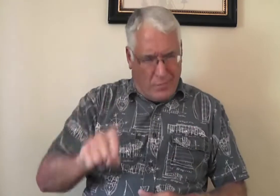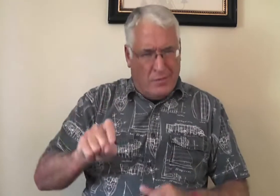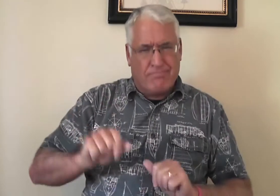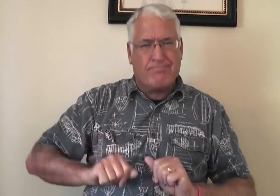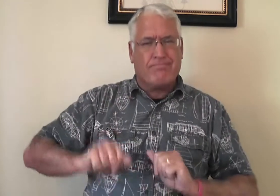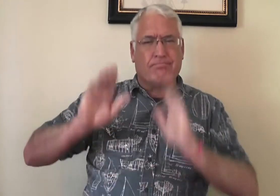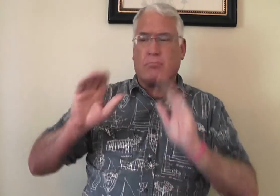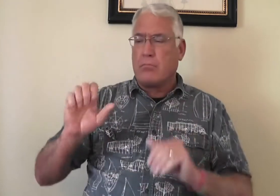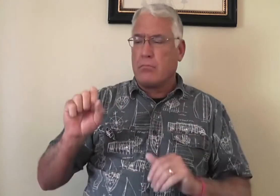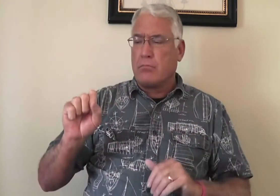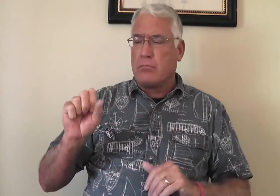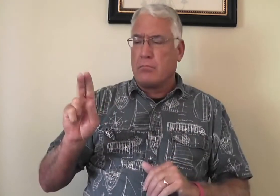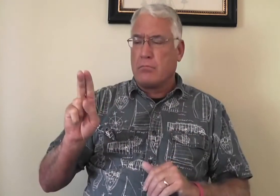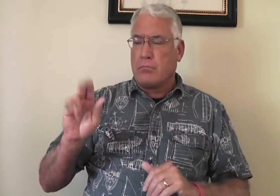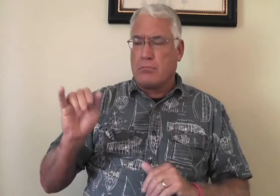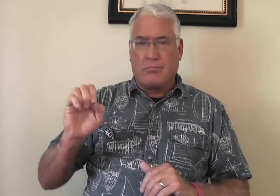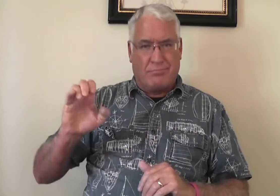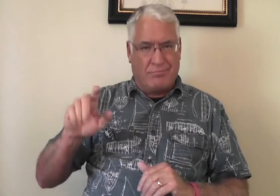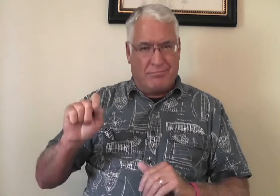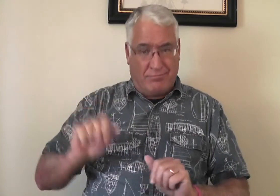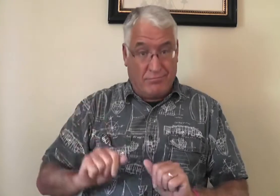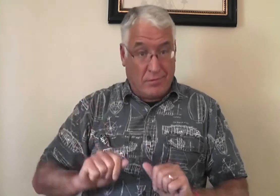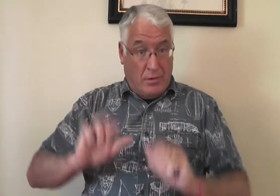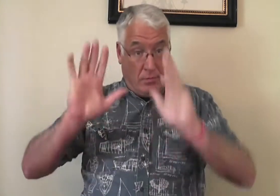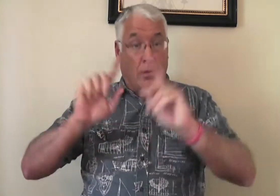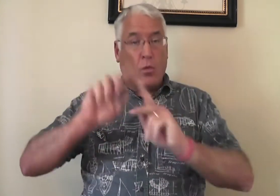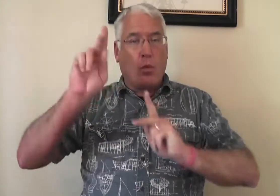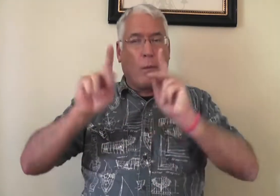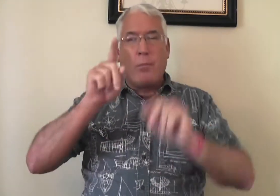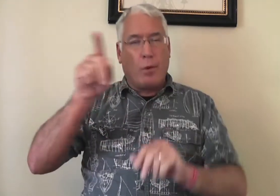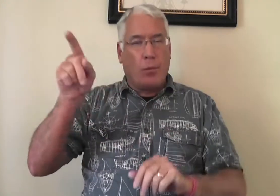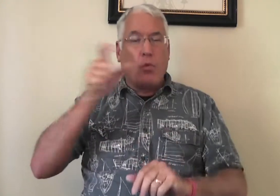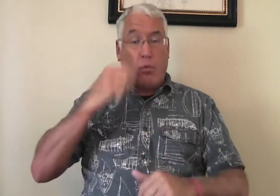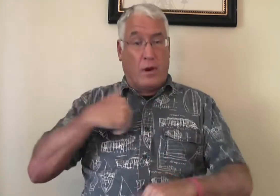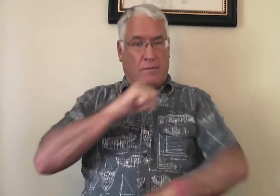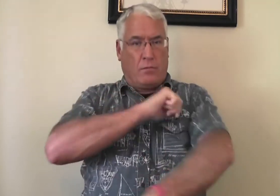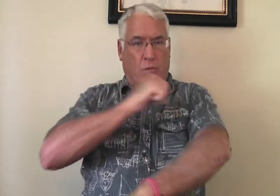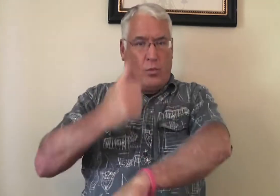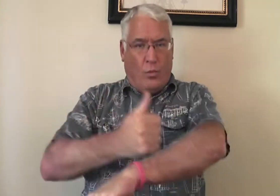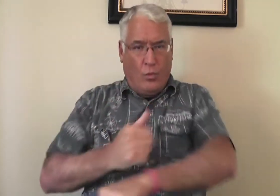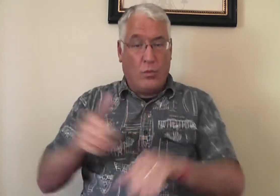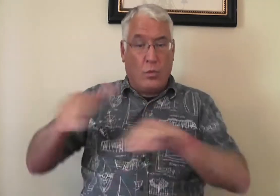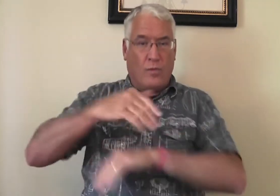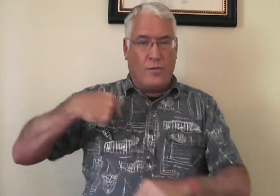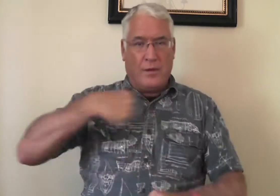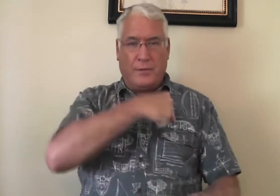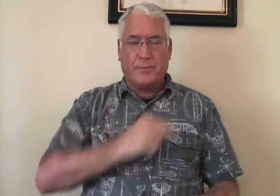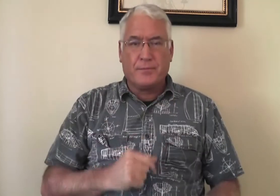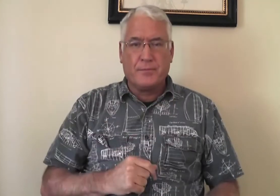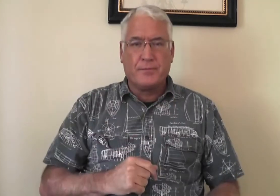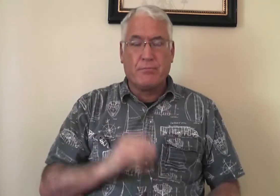verse 1, and it said we must be subject to those who have authority over us.